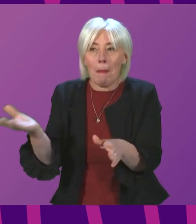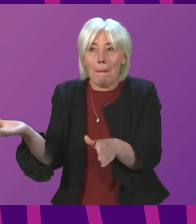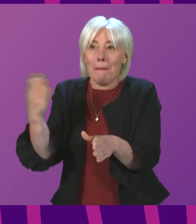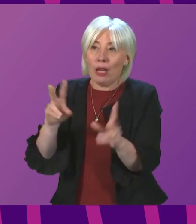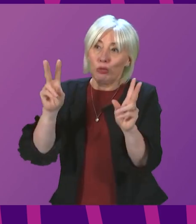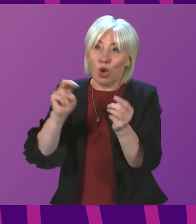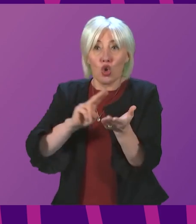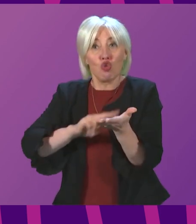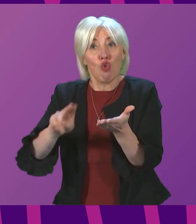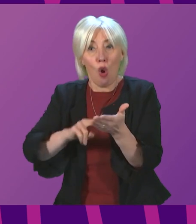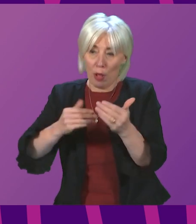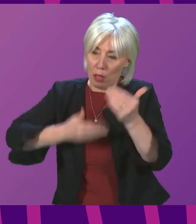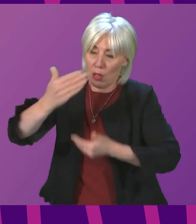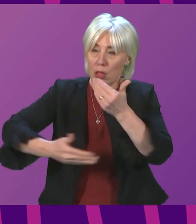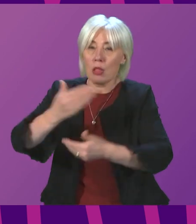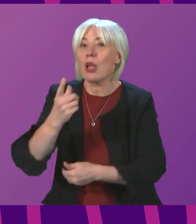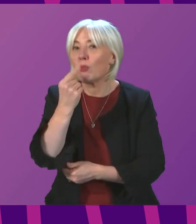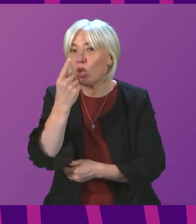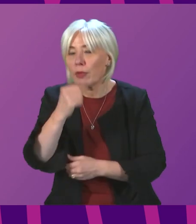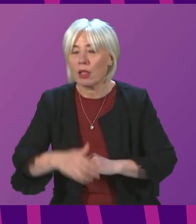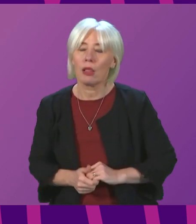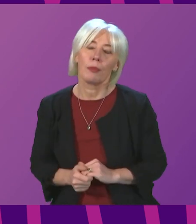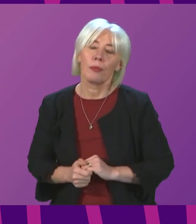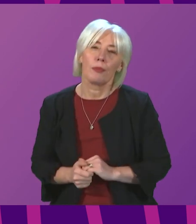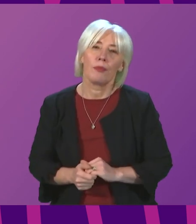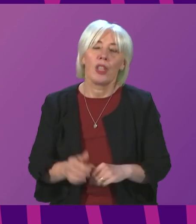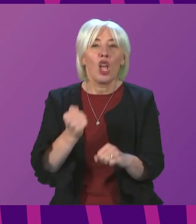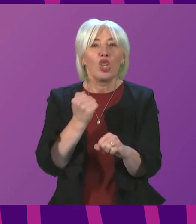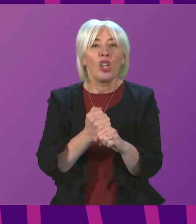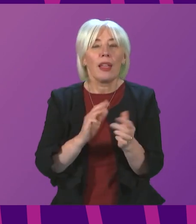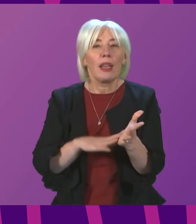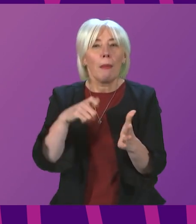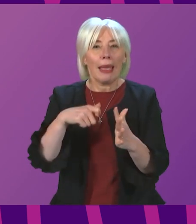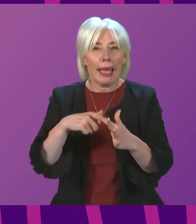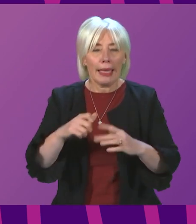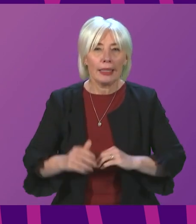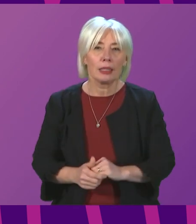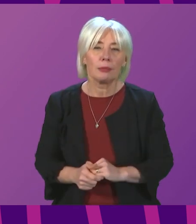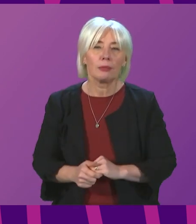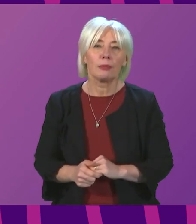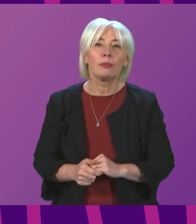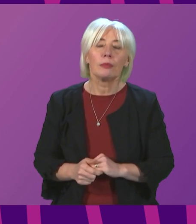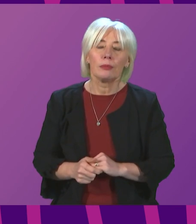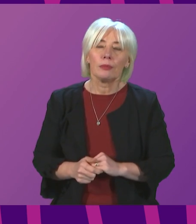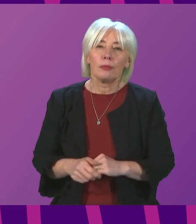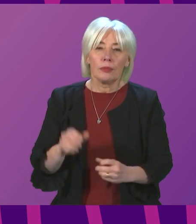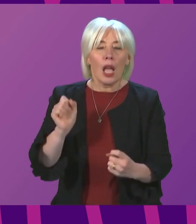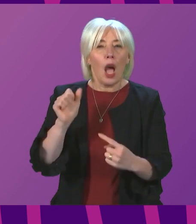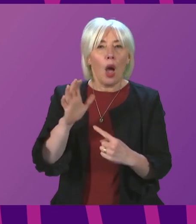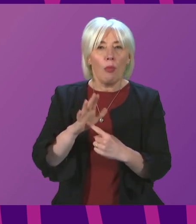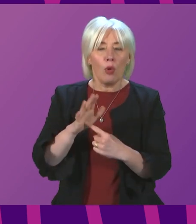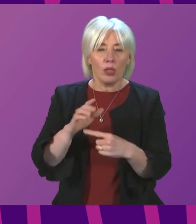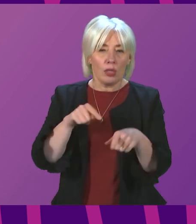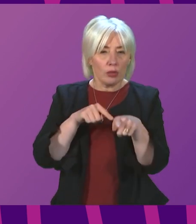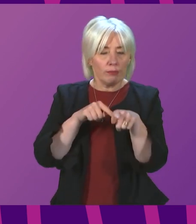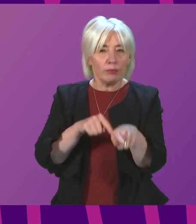quickly as possible. Julian McKay to be followed by Annabelle Ewing. Thank you, Presiding Officer. The importance of complying with